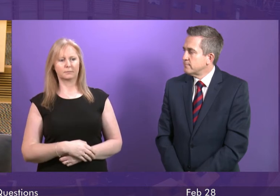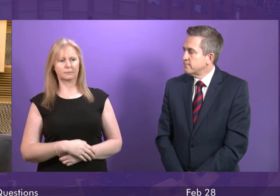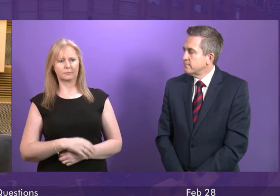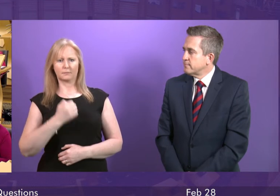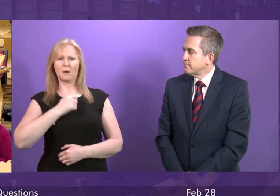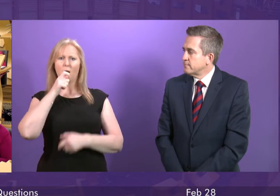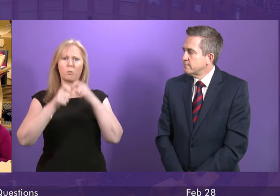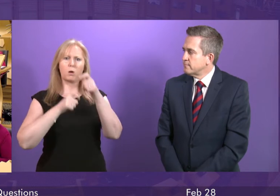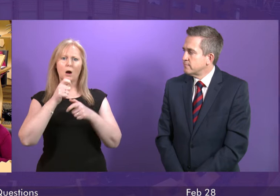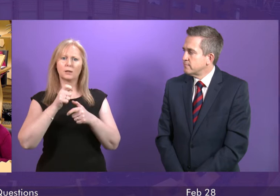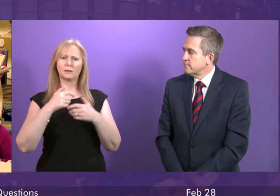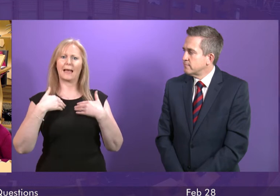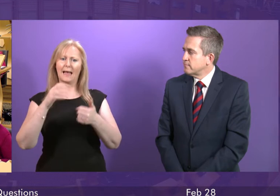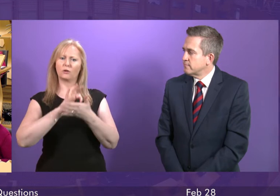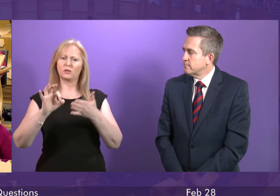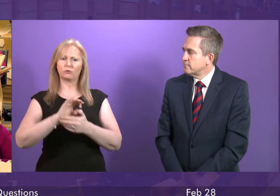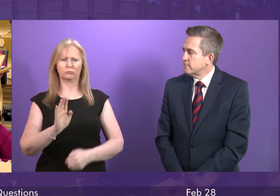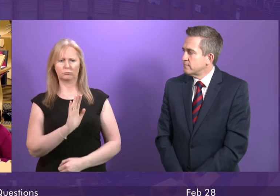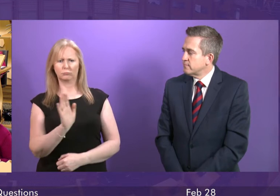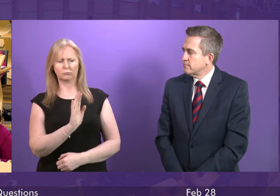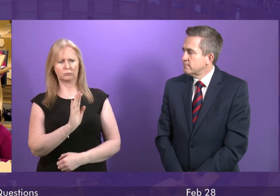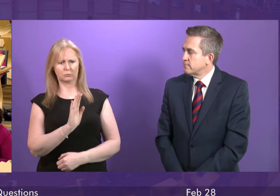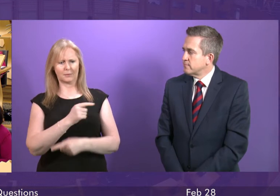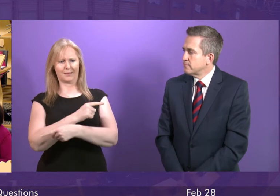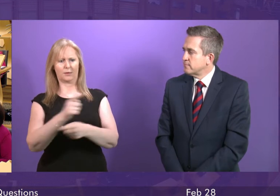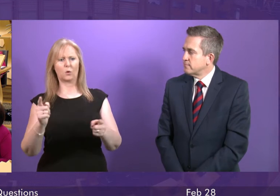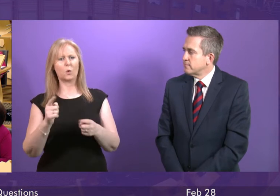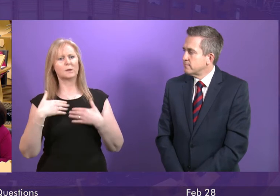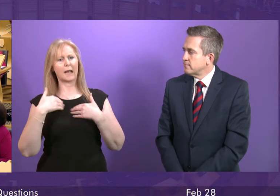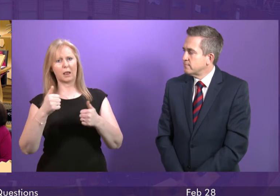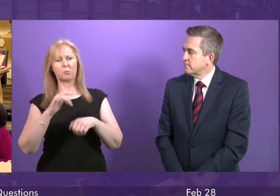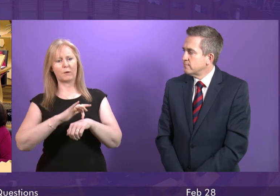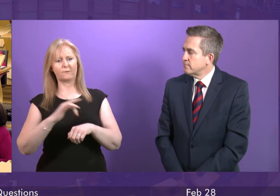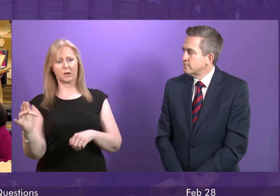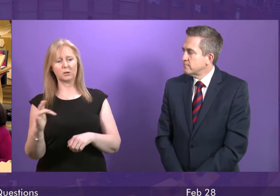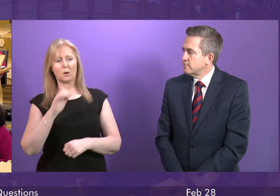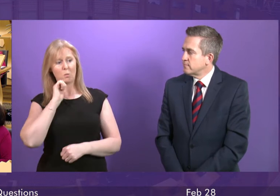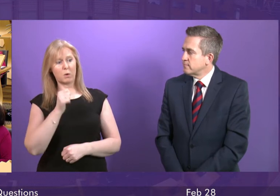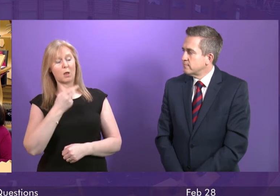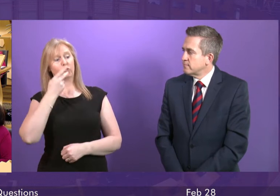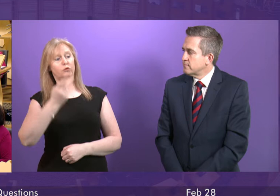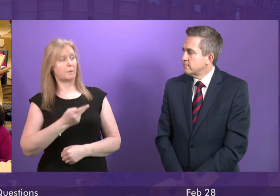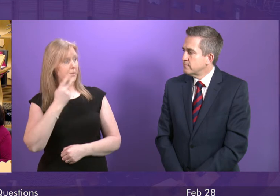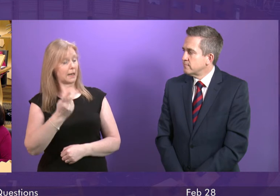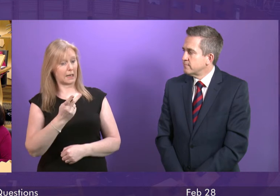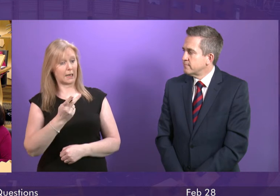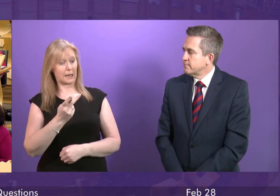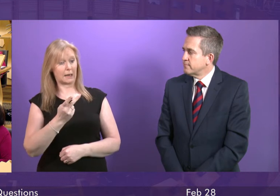Secretary's words. They are the words of health professionals across Scotland, and I repeat them and ask perhaps Jackson Carlaw to respond to them.